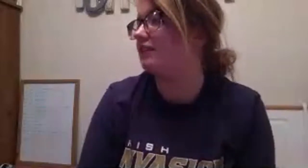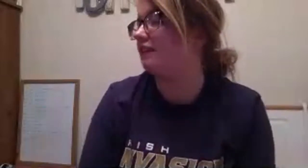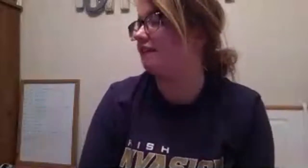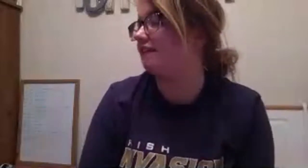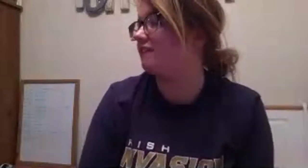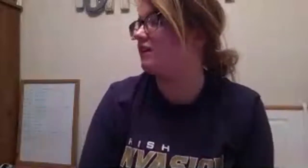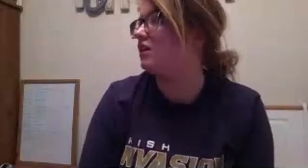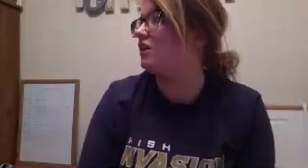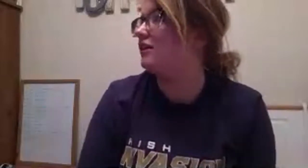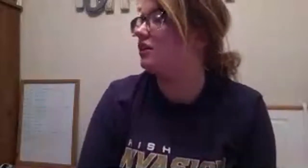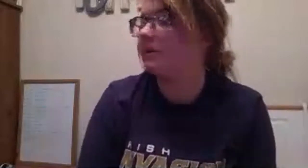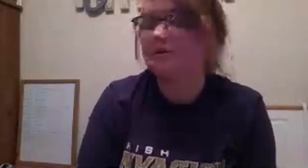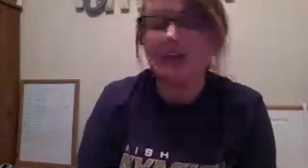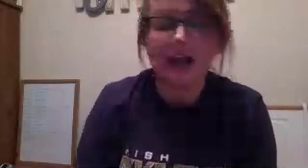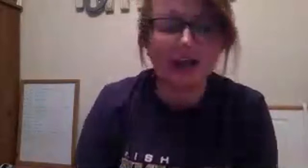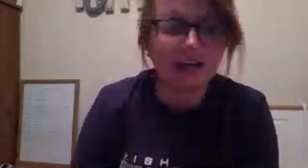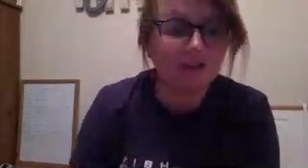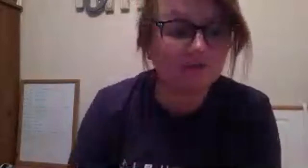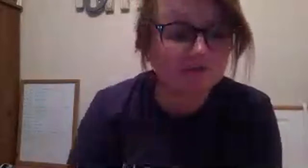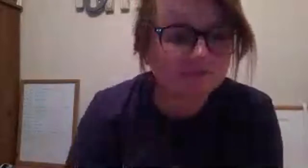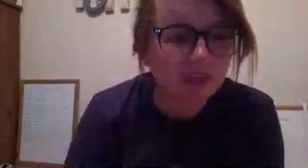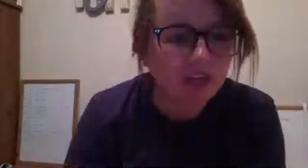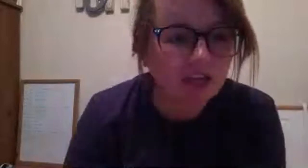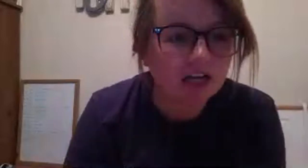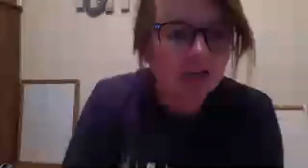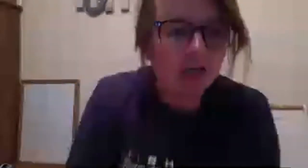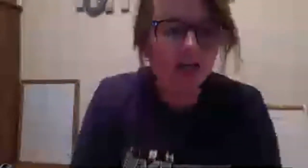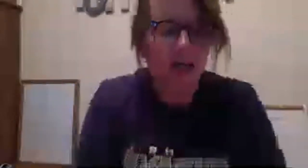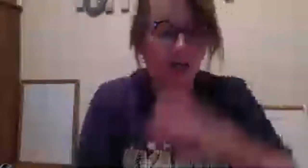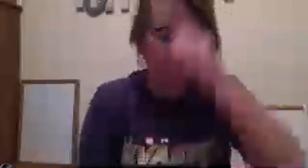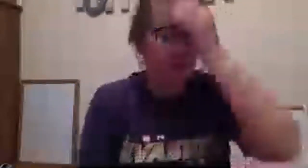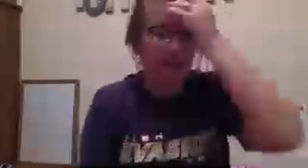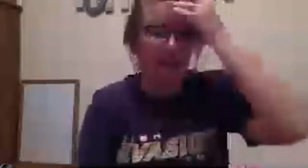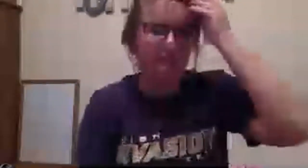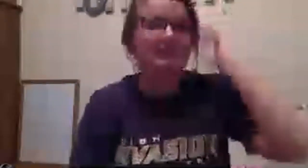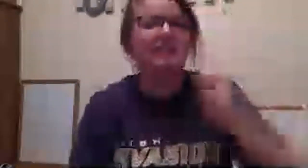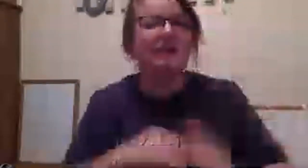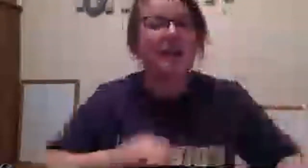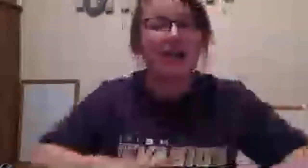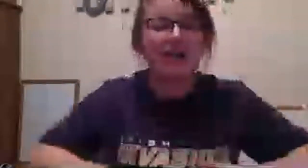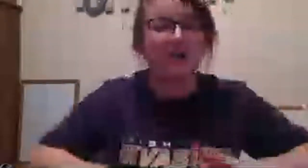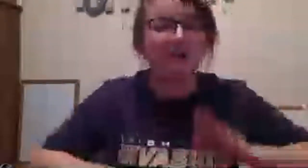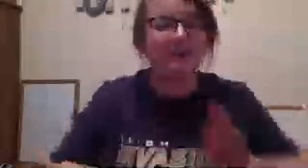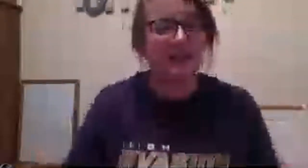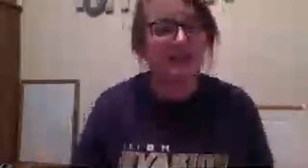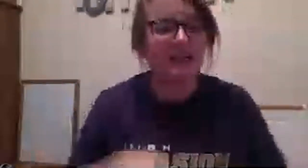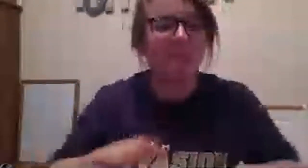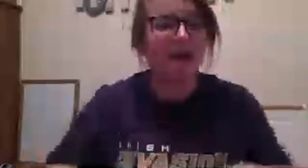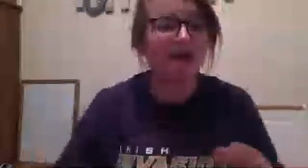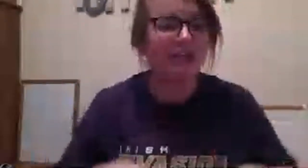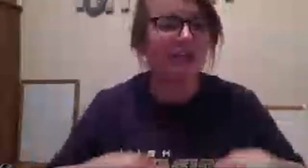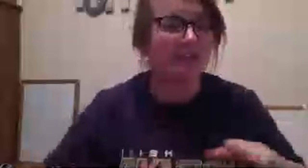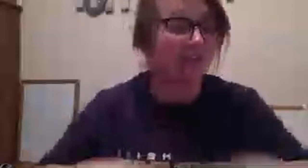say hi all right guys i am excited about this thing today